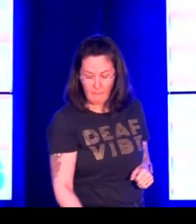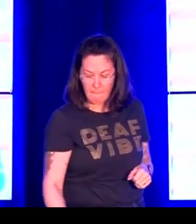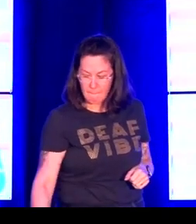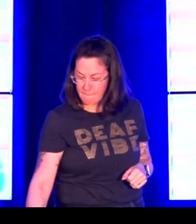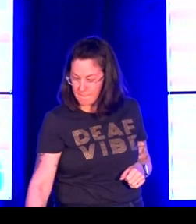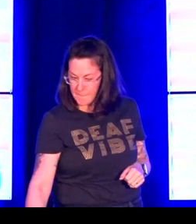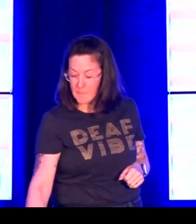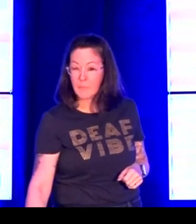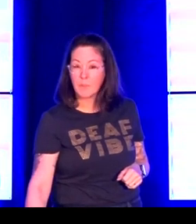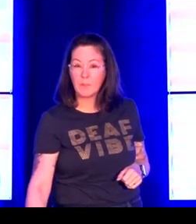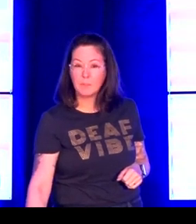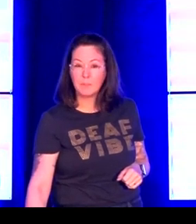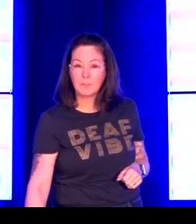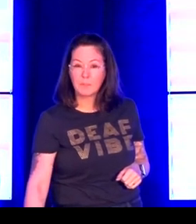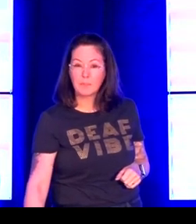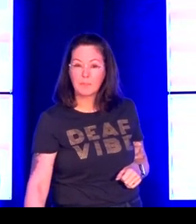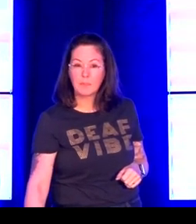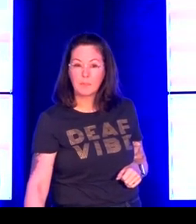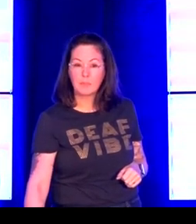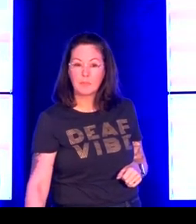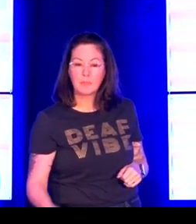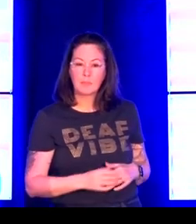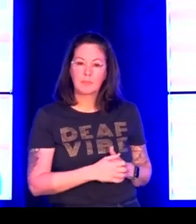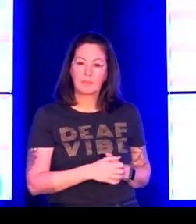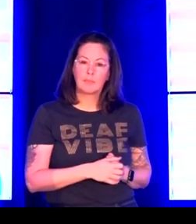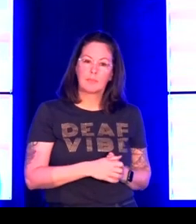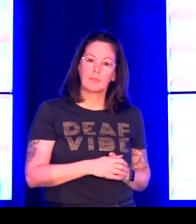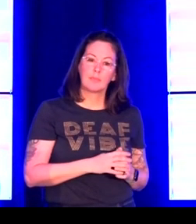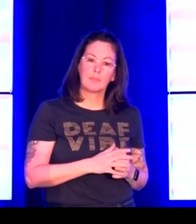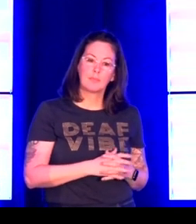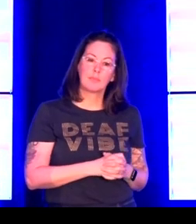this point and I reflect on this a great deal in all the work that I do